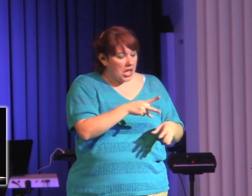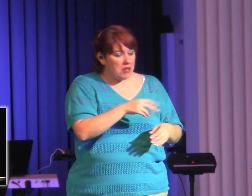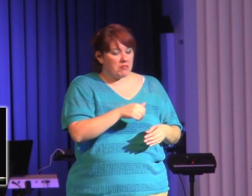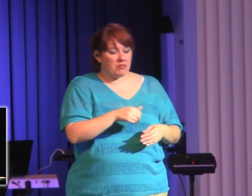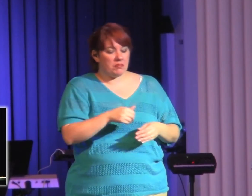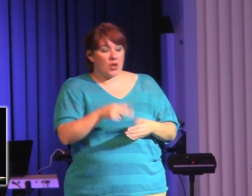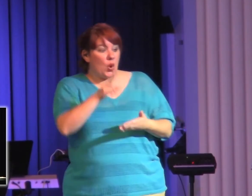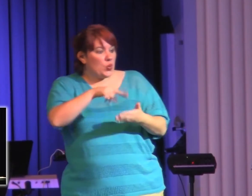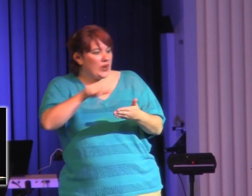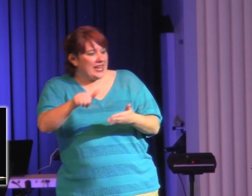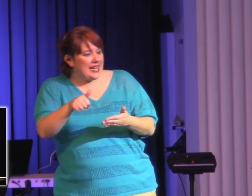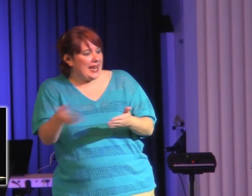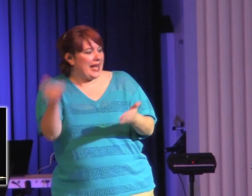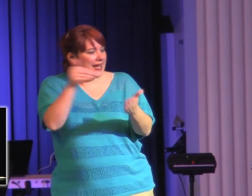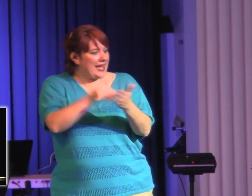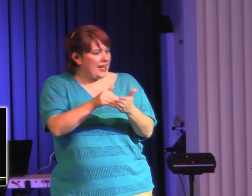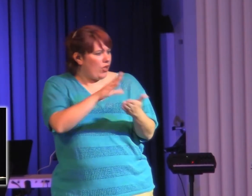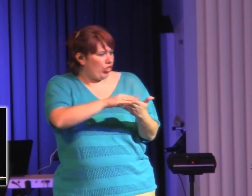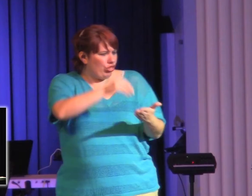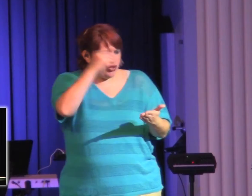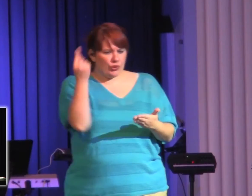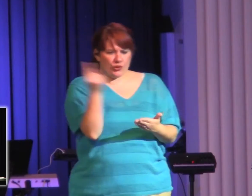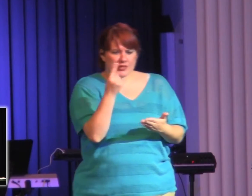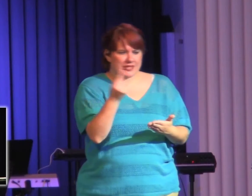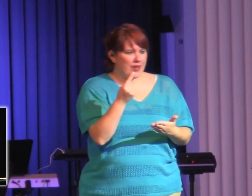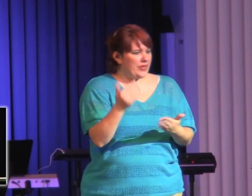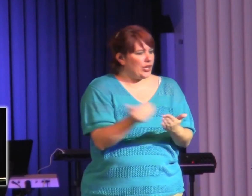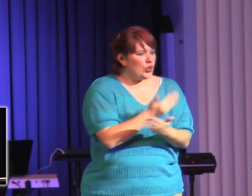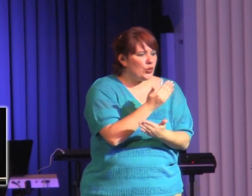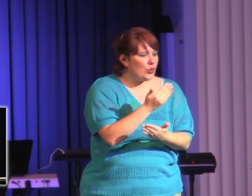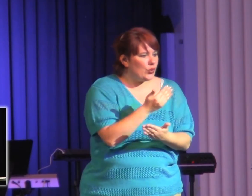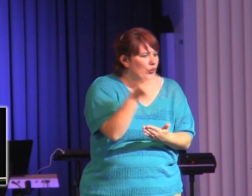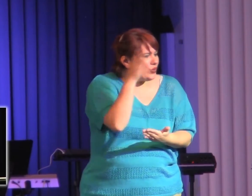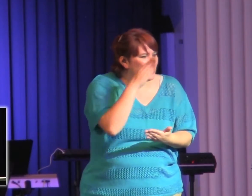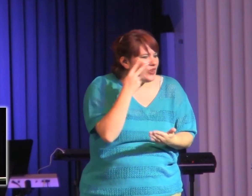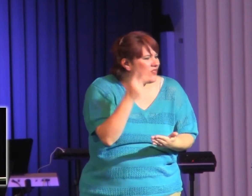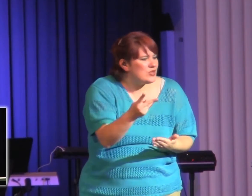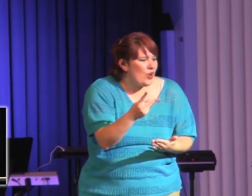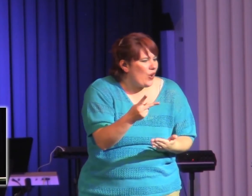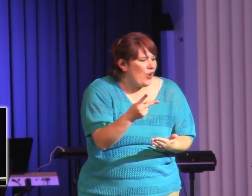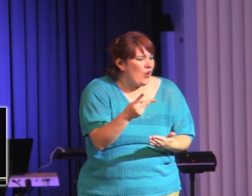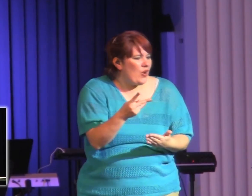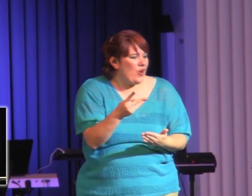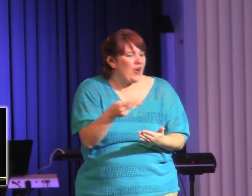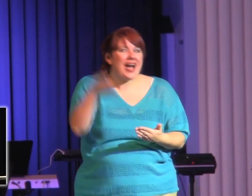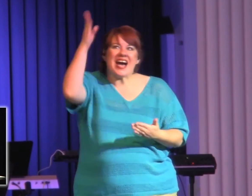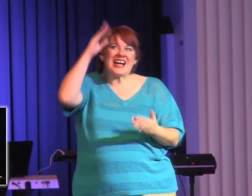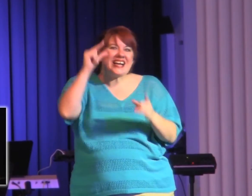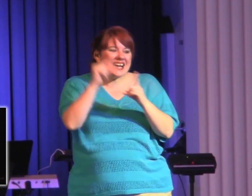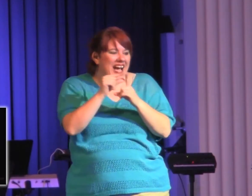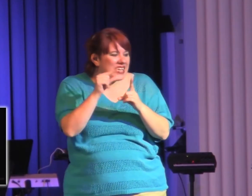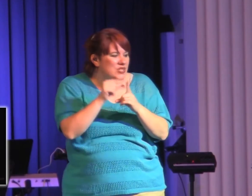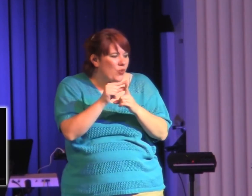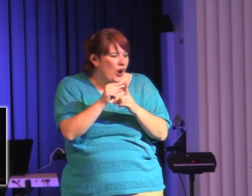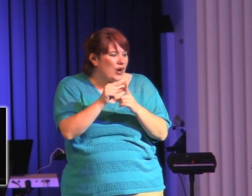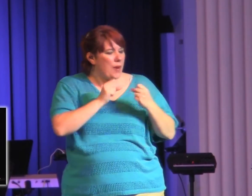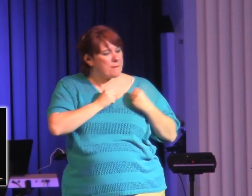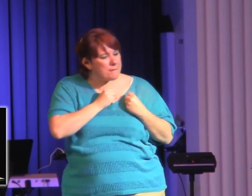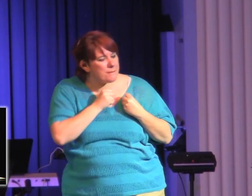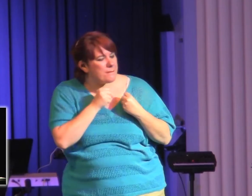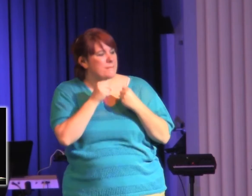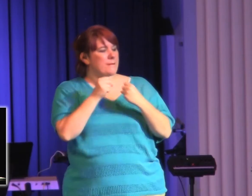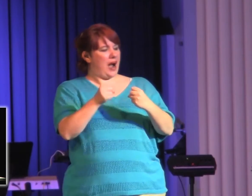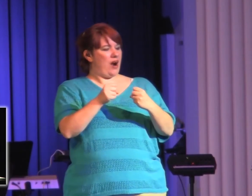I never noticed this. The word of God is powerful and we should not be playing